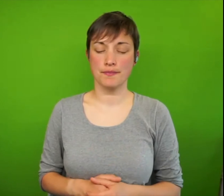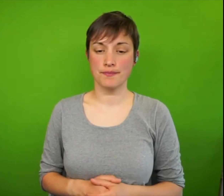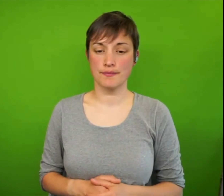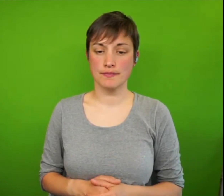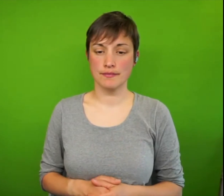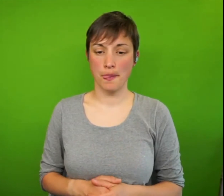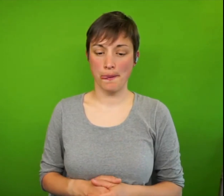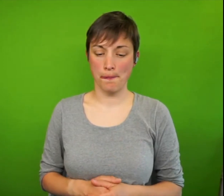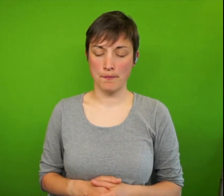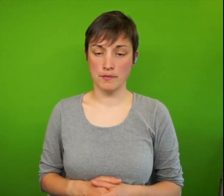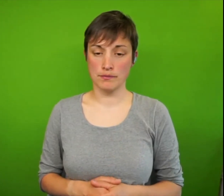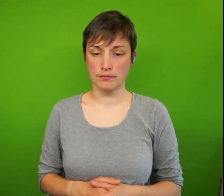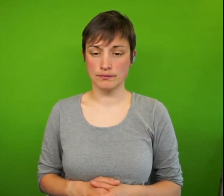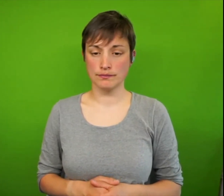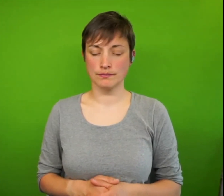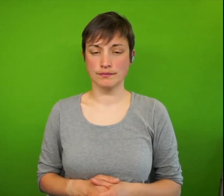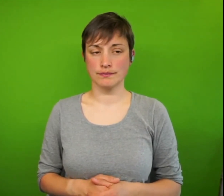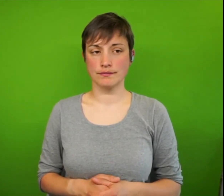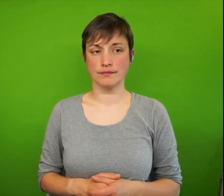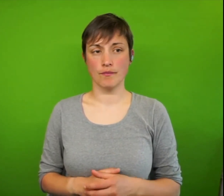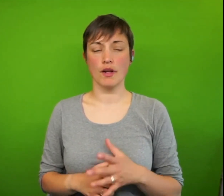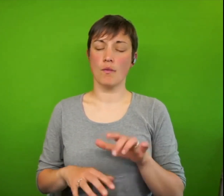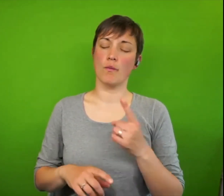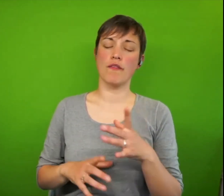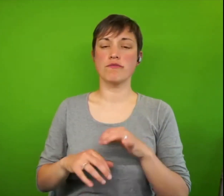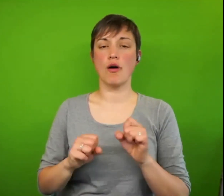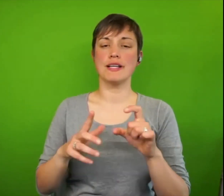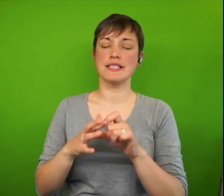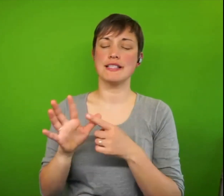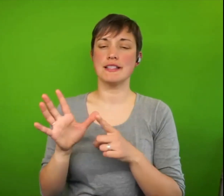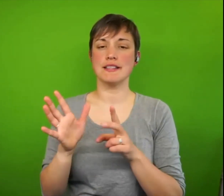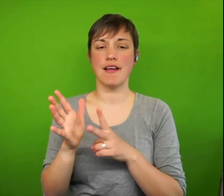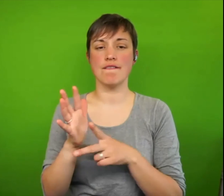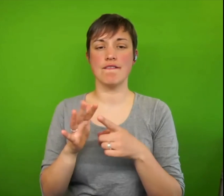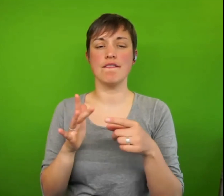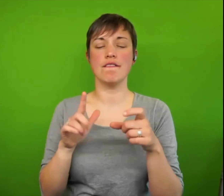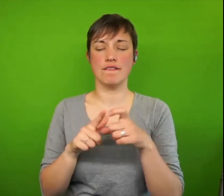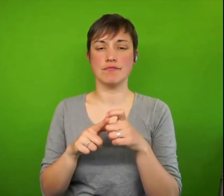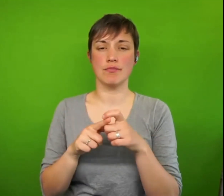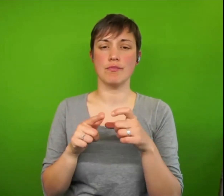Debbie Cobbett, very short question saying, should we focus on tackling poverty or inequality?